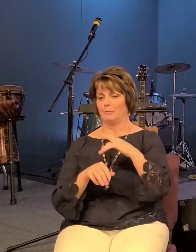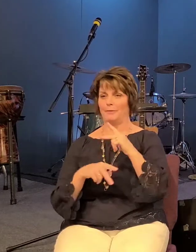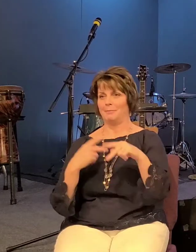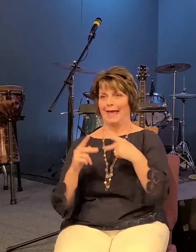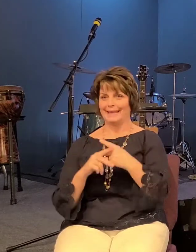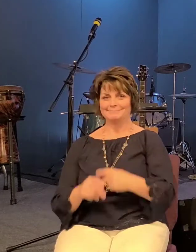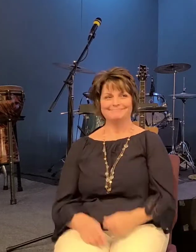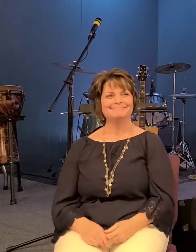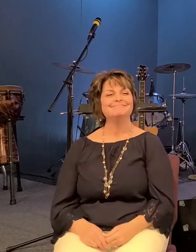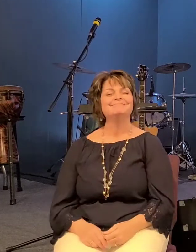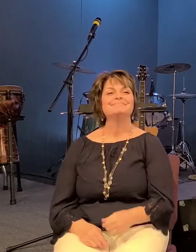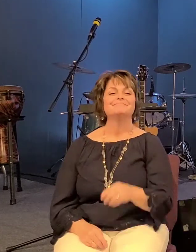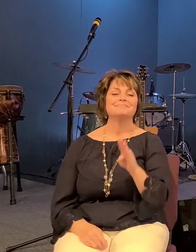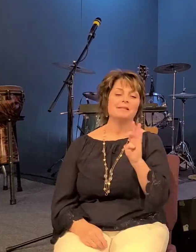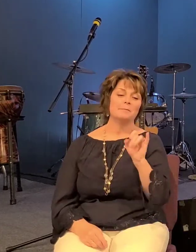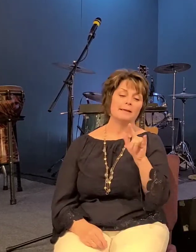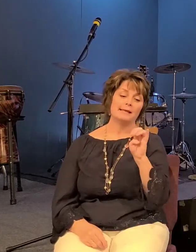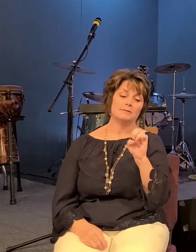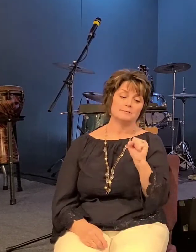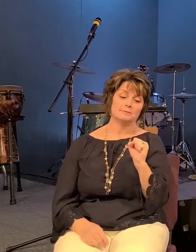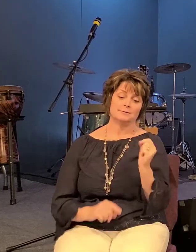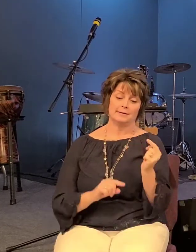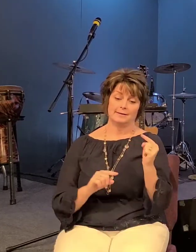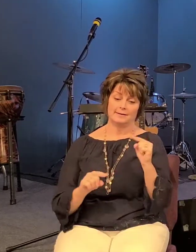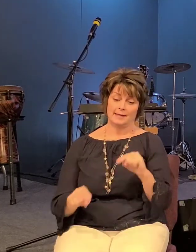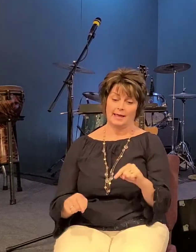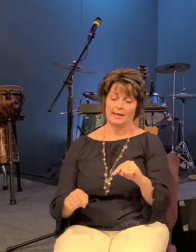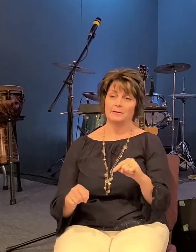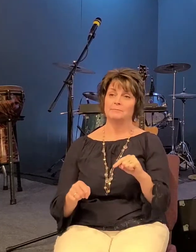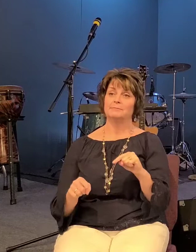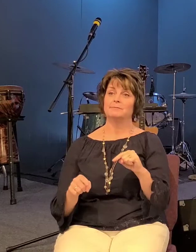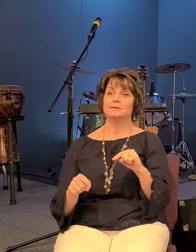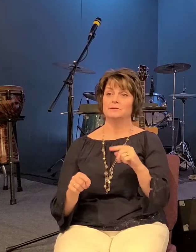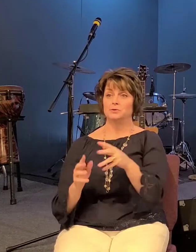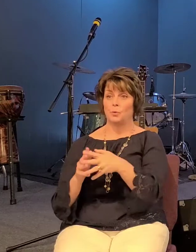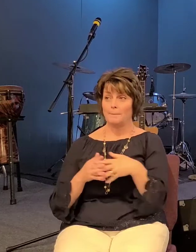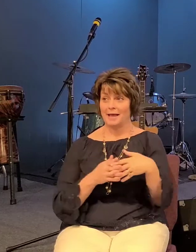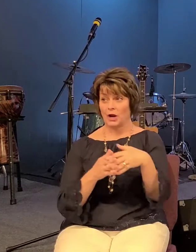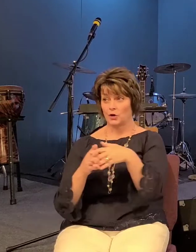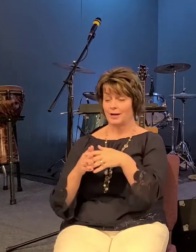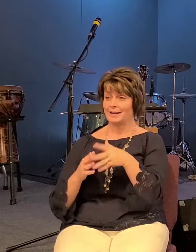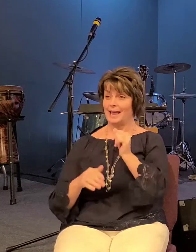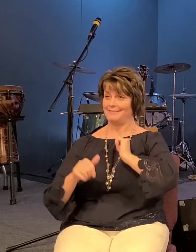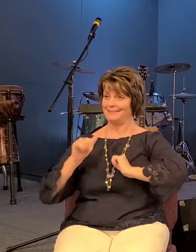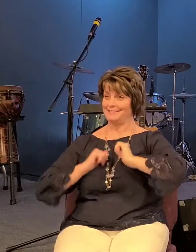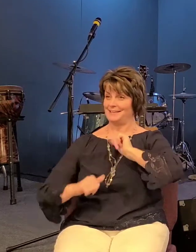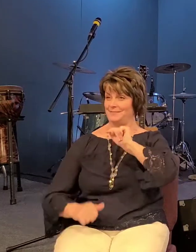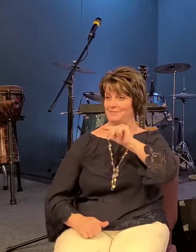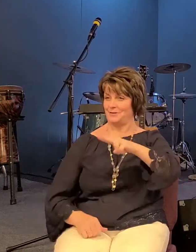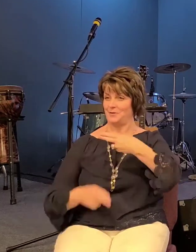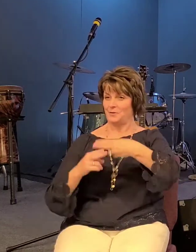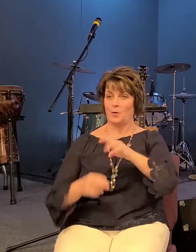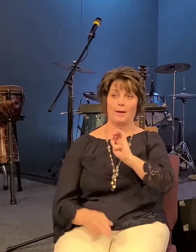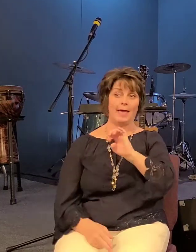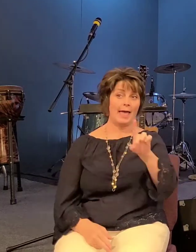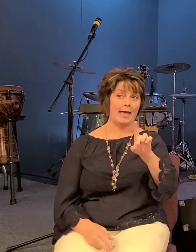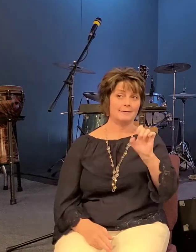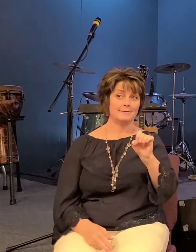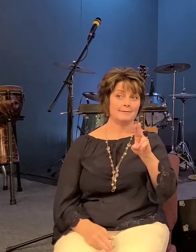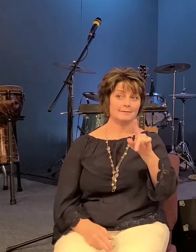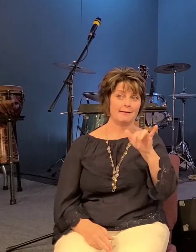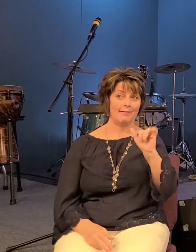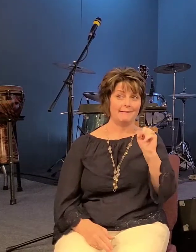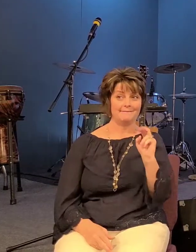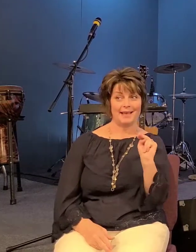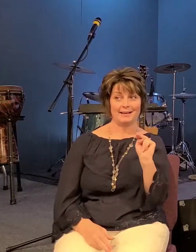the beatles came to america and made their first appearance on the ed sullivan show how many of you have seen that video through the